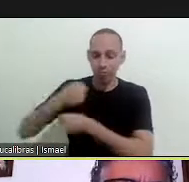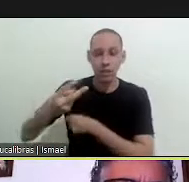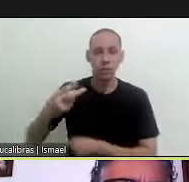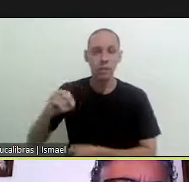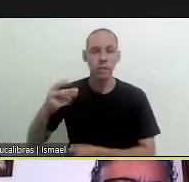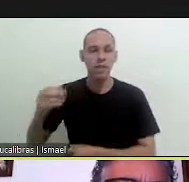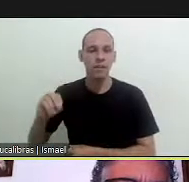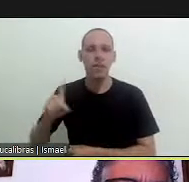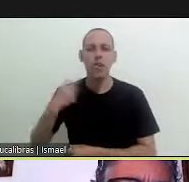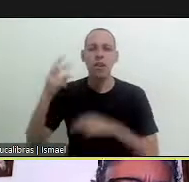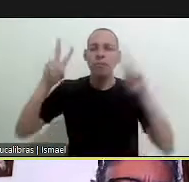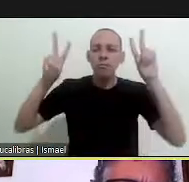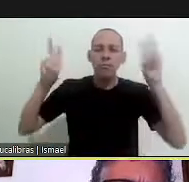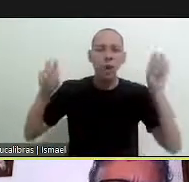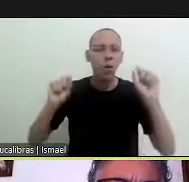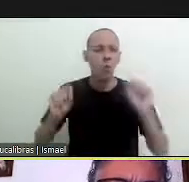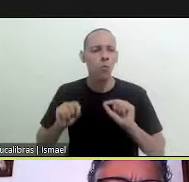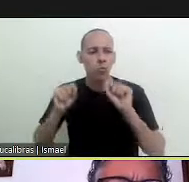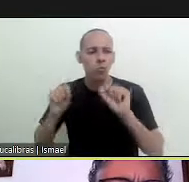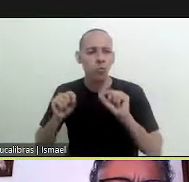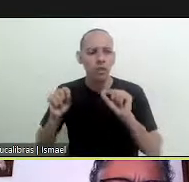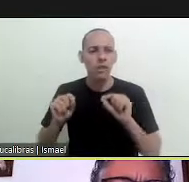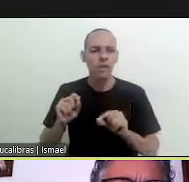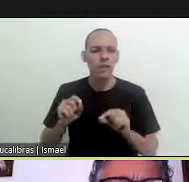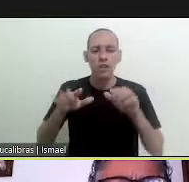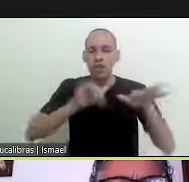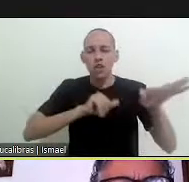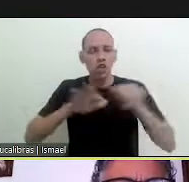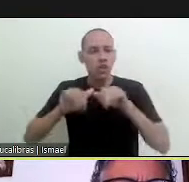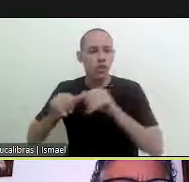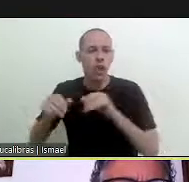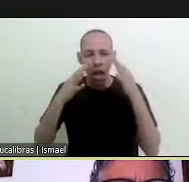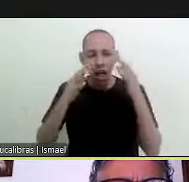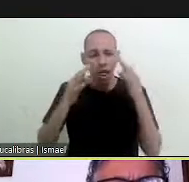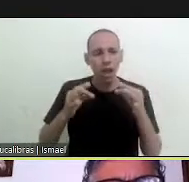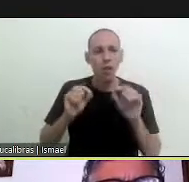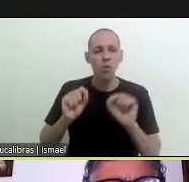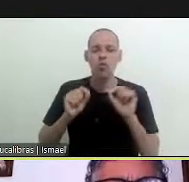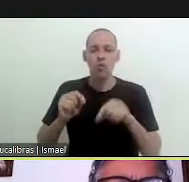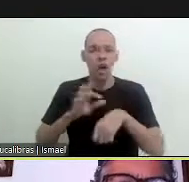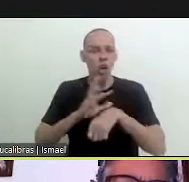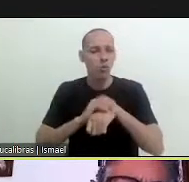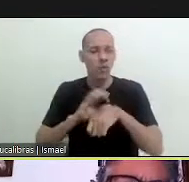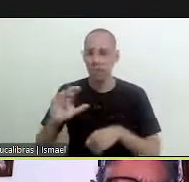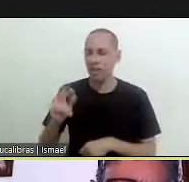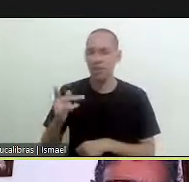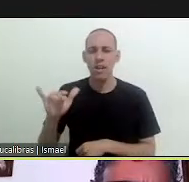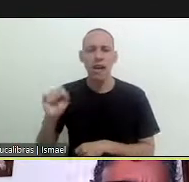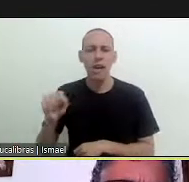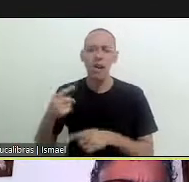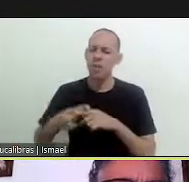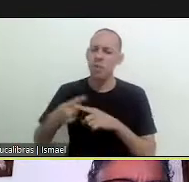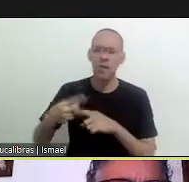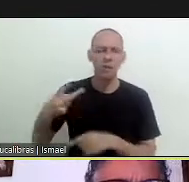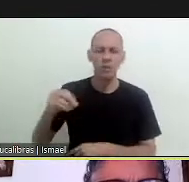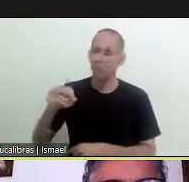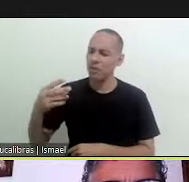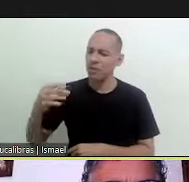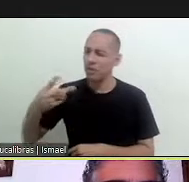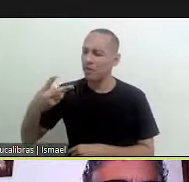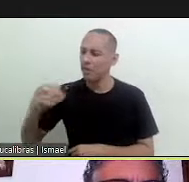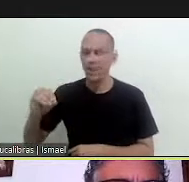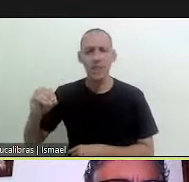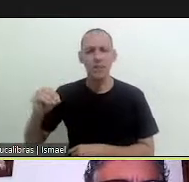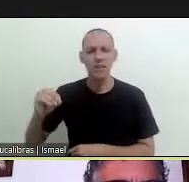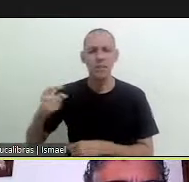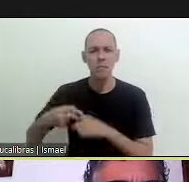our motto was let's make the chagas disease visible many will ask why as of 2020 if it was born